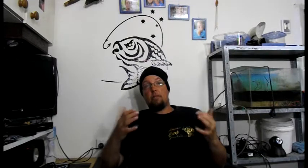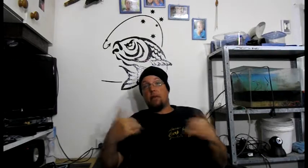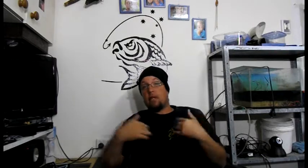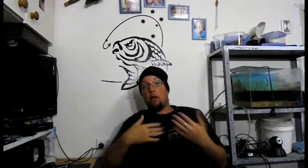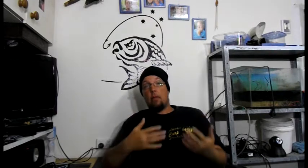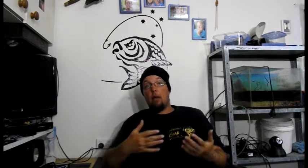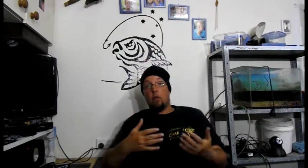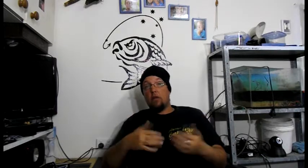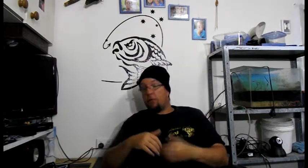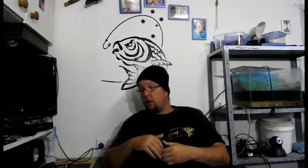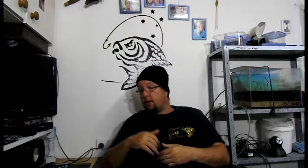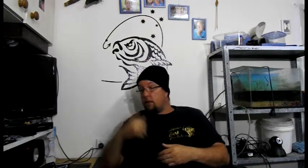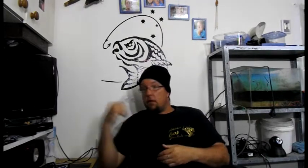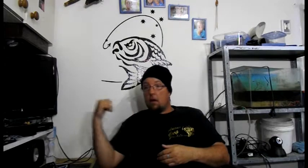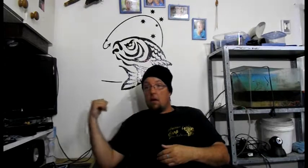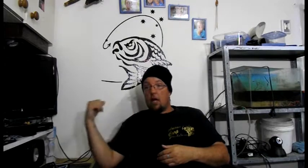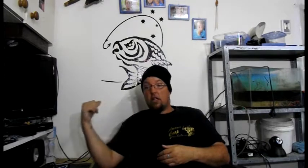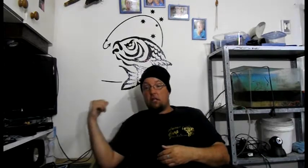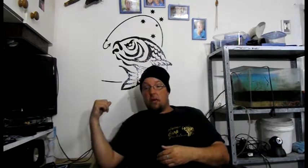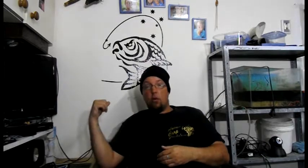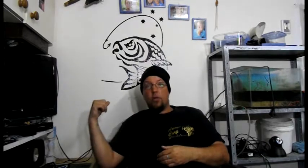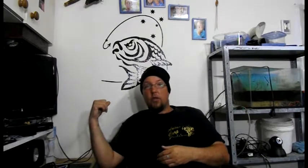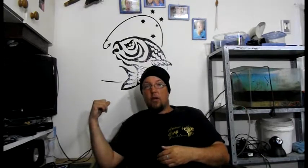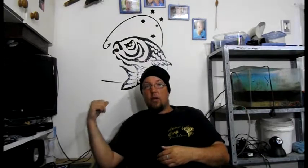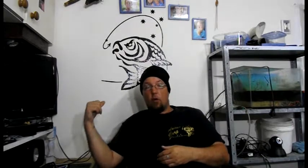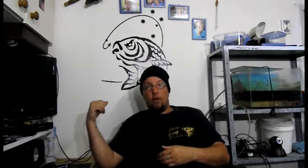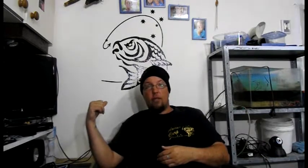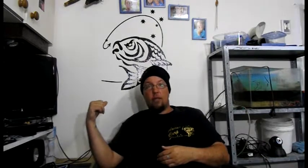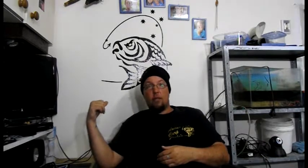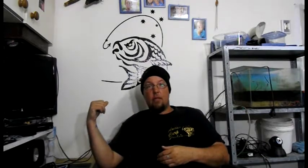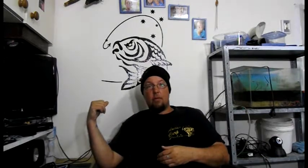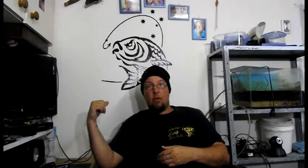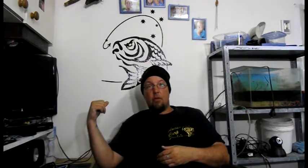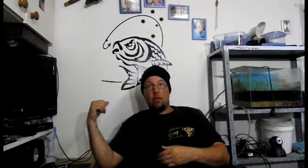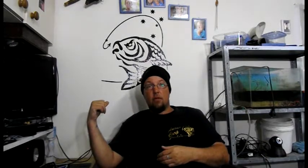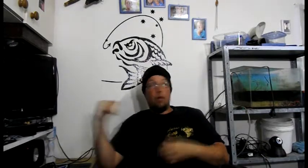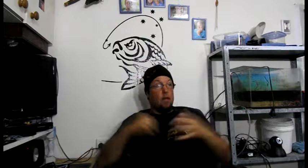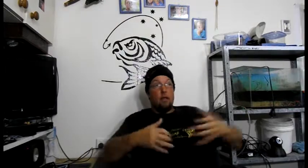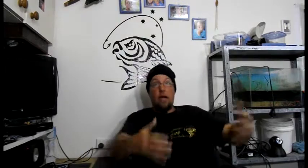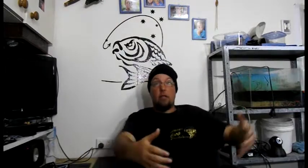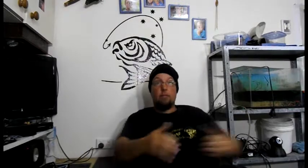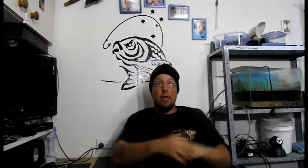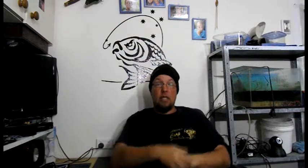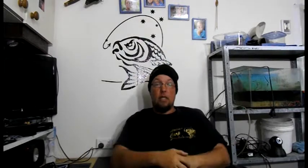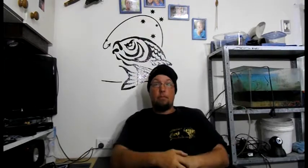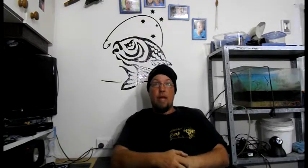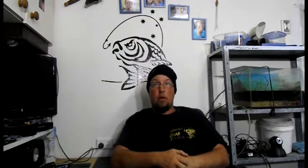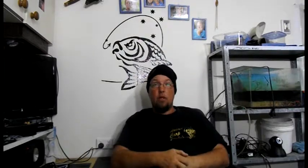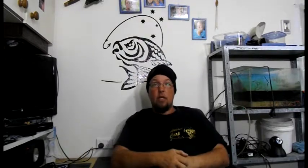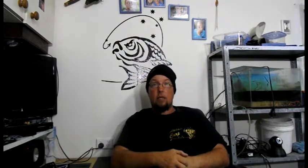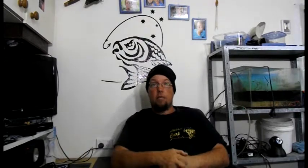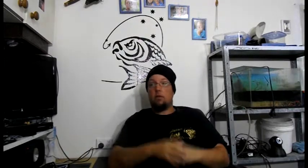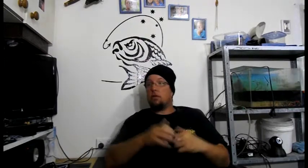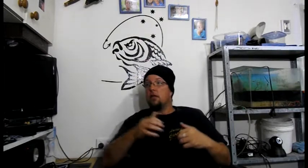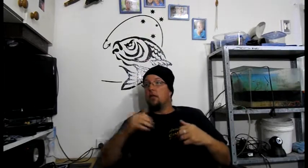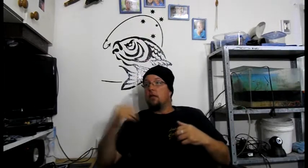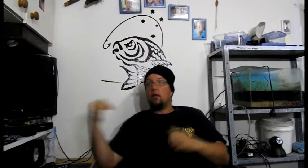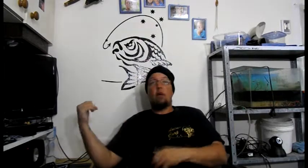being that I mow lawns for a living. I actually mow lawns around the corner from some of these ponds. And then actually basically back onto these ponds. So I can